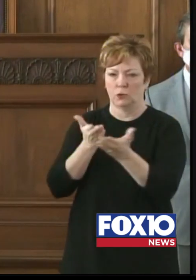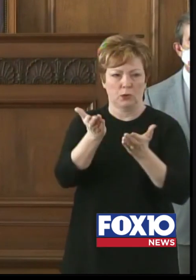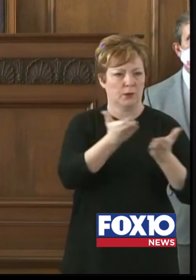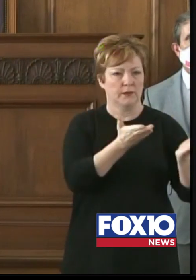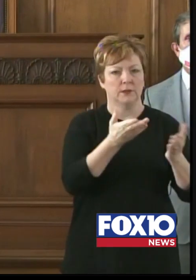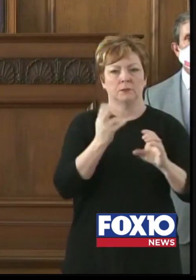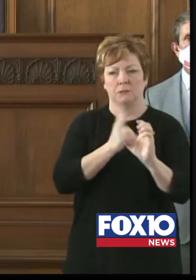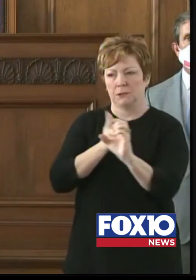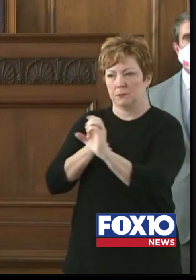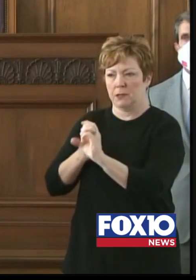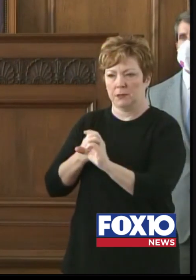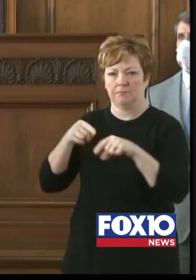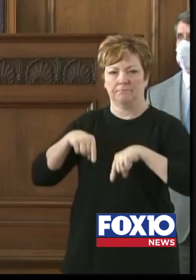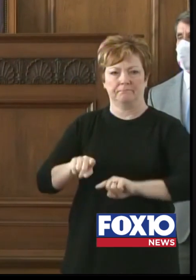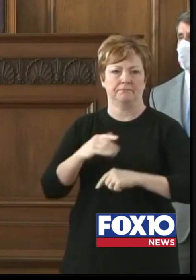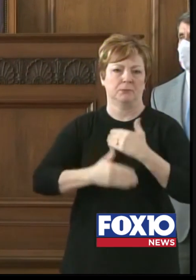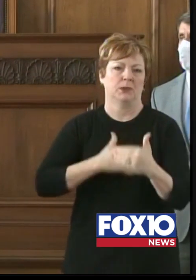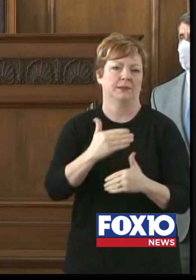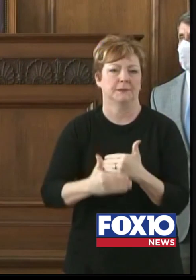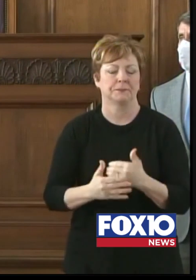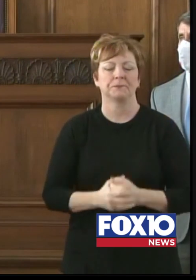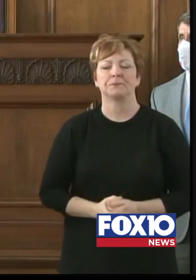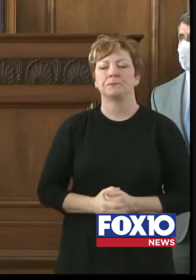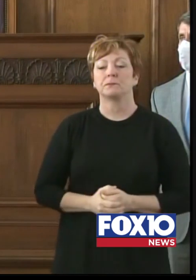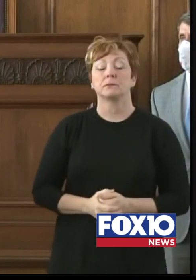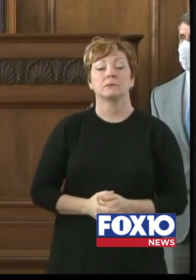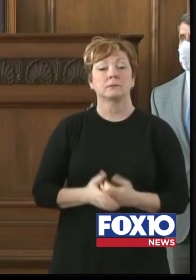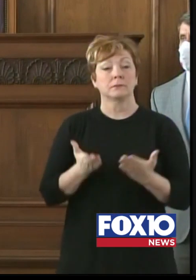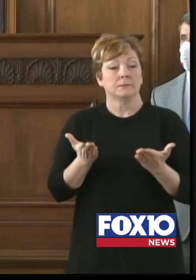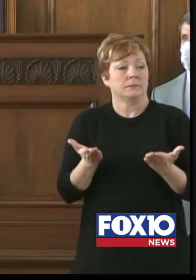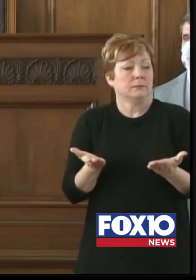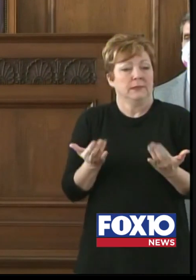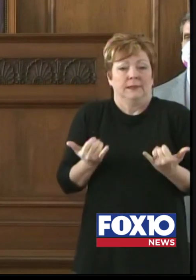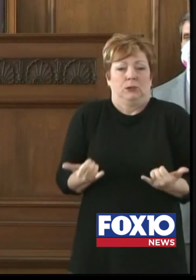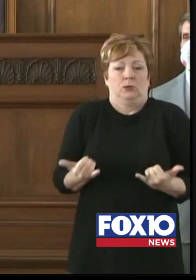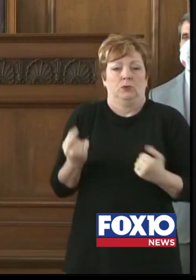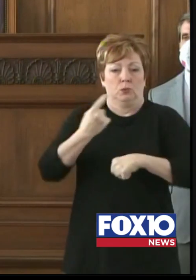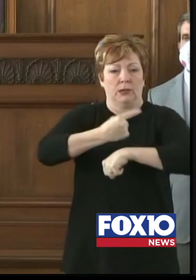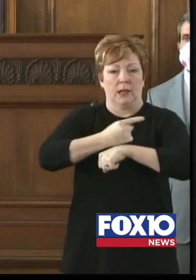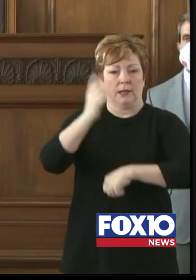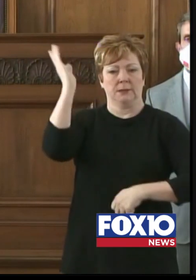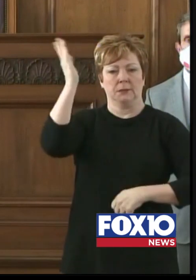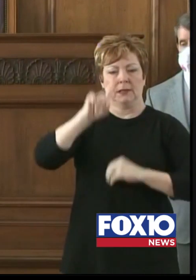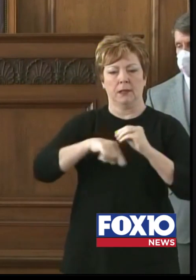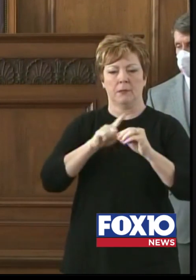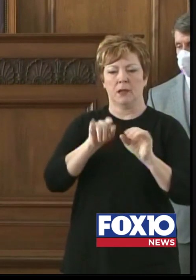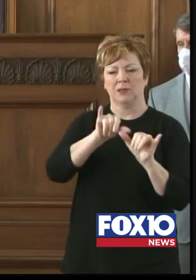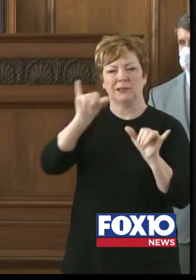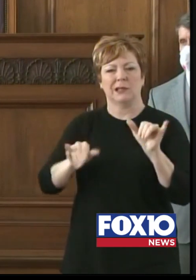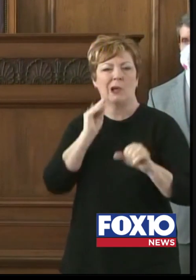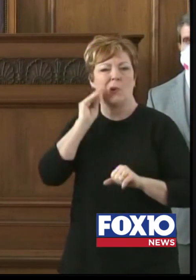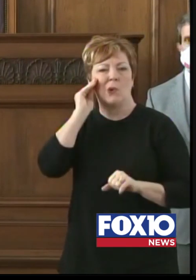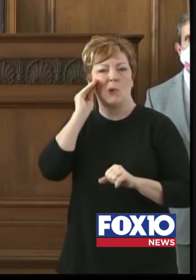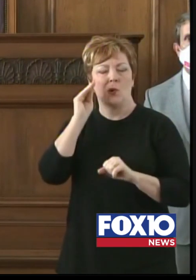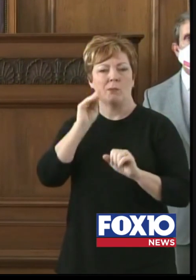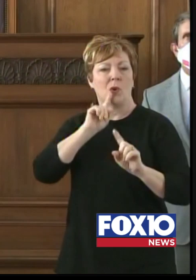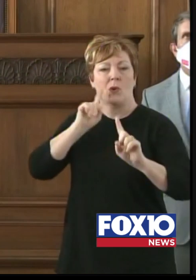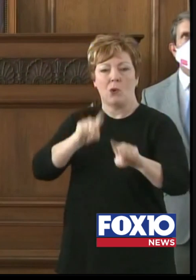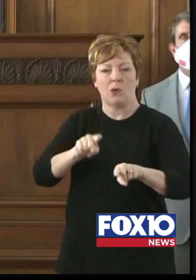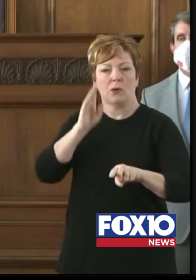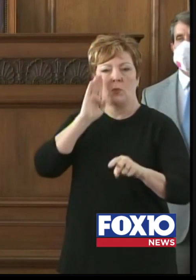their participation in this process. I'm here to speak today about our stay-at-home order that expires Thursday,